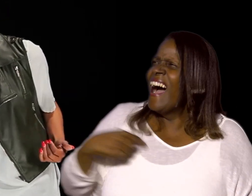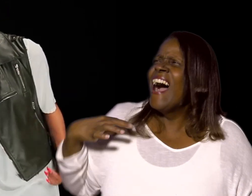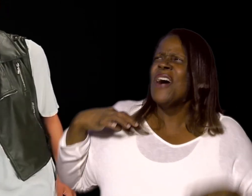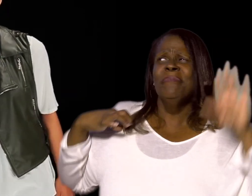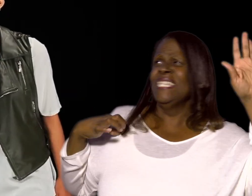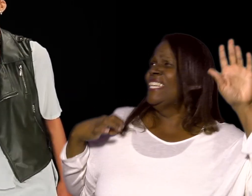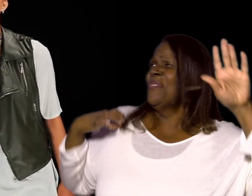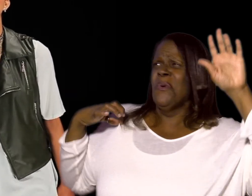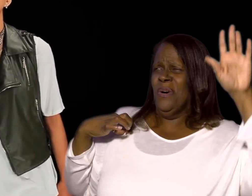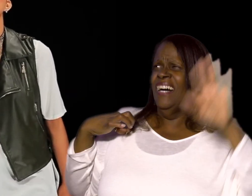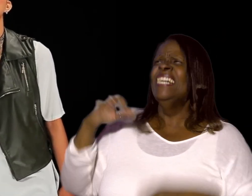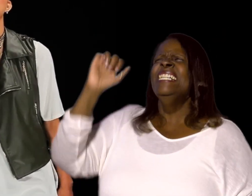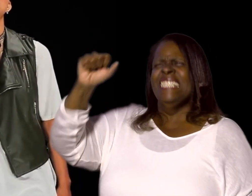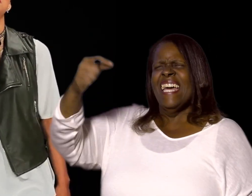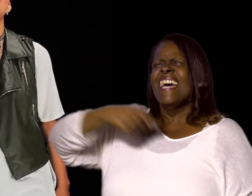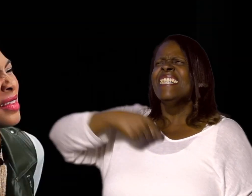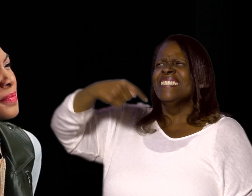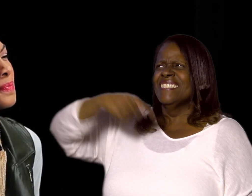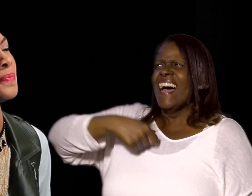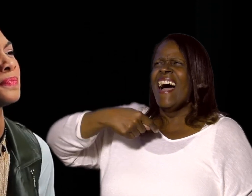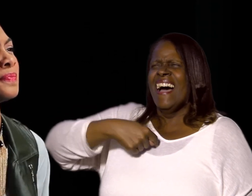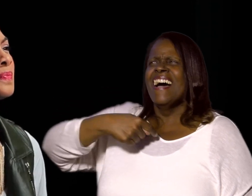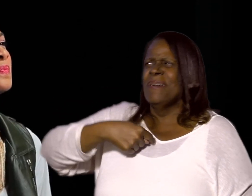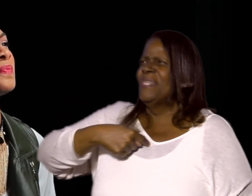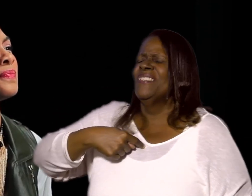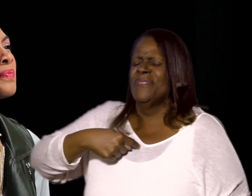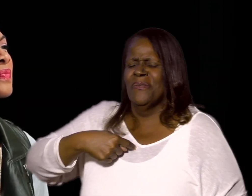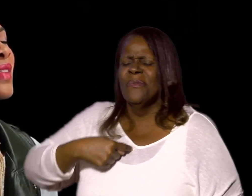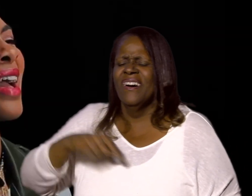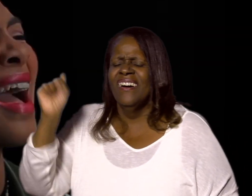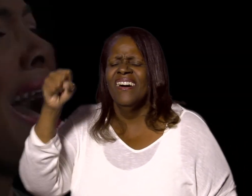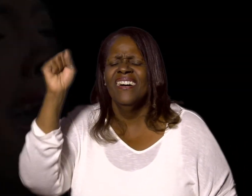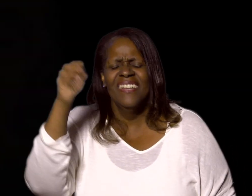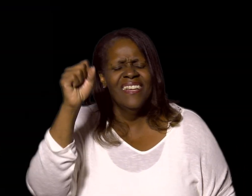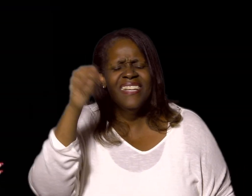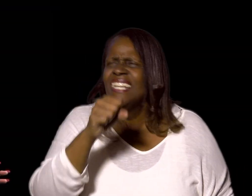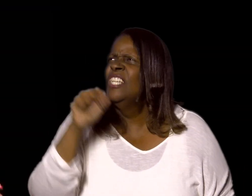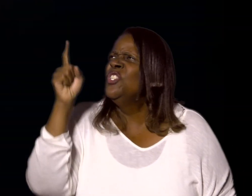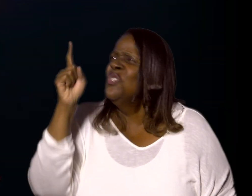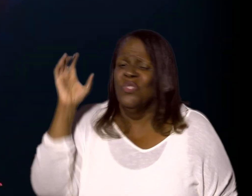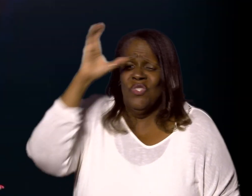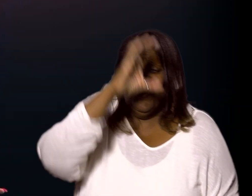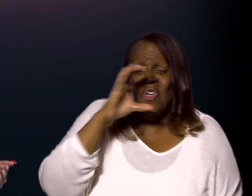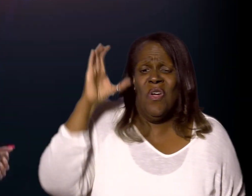I'll be the one I'll be the one God, you don't have to search